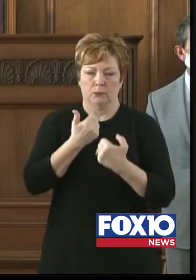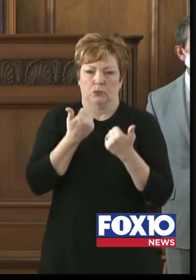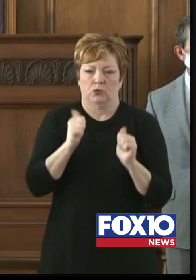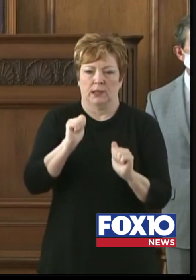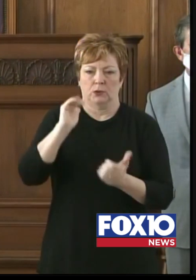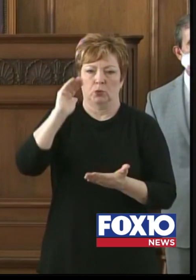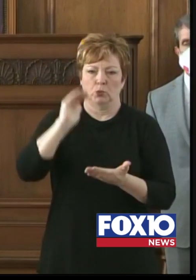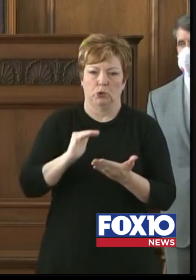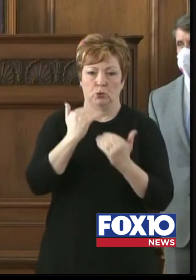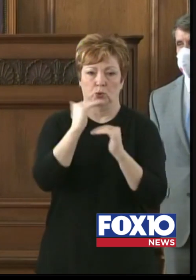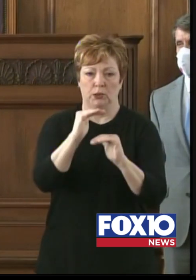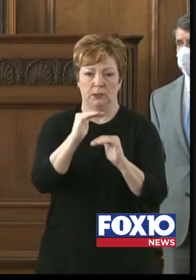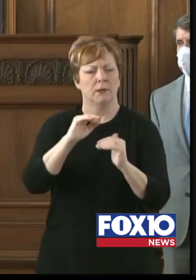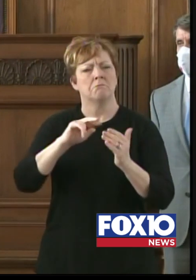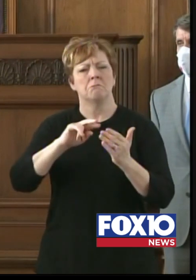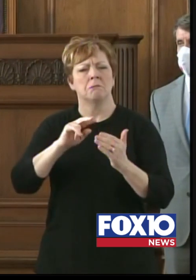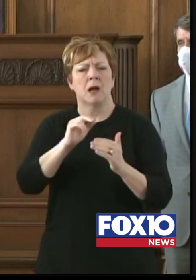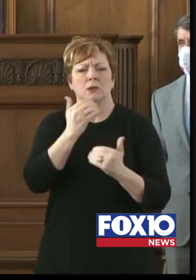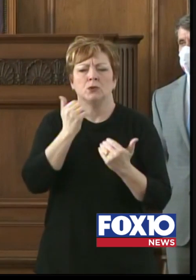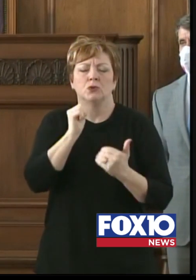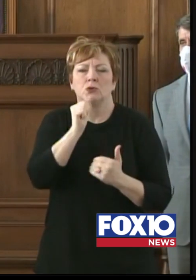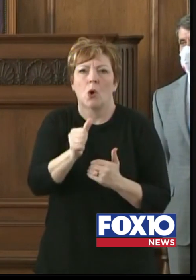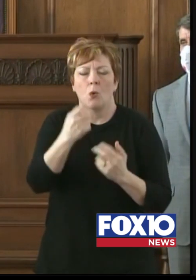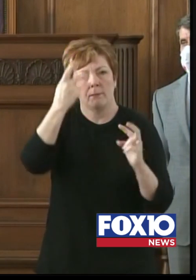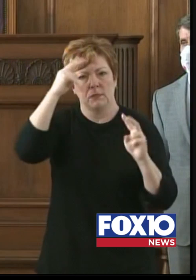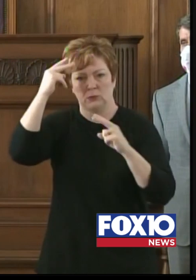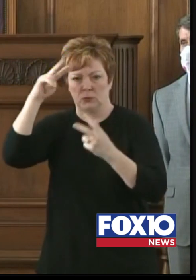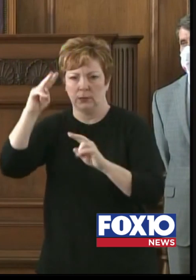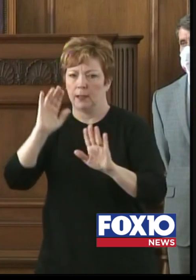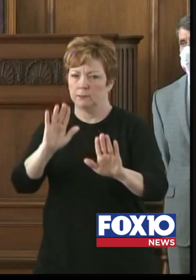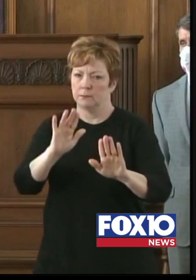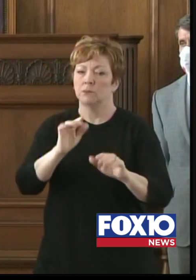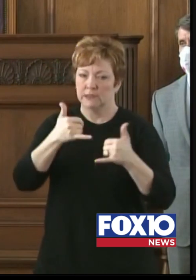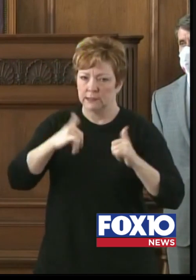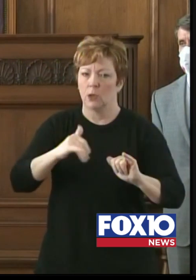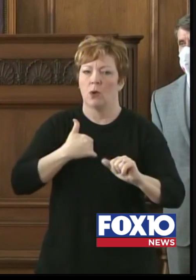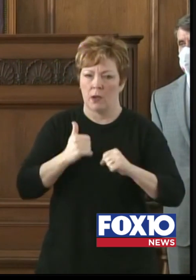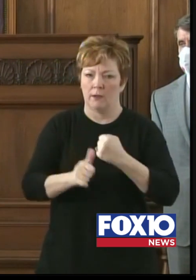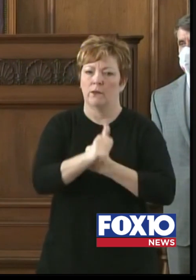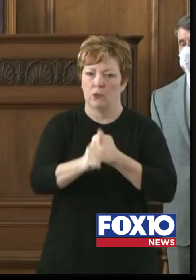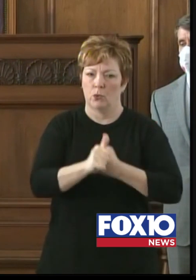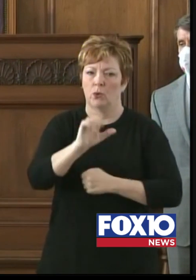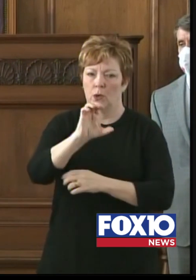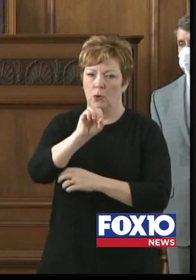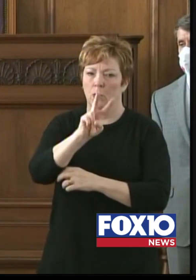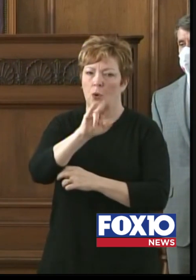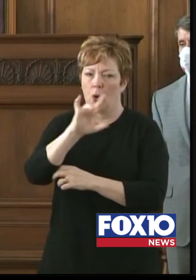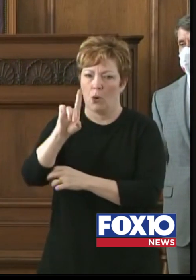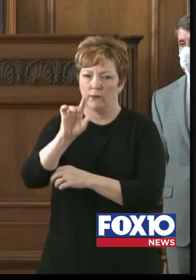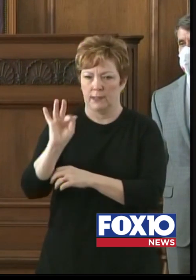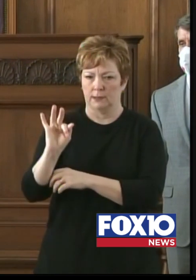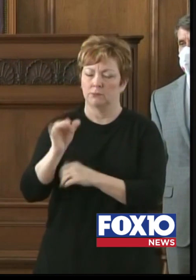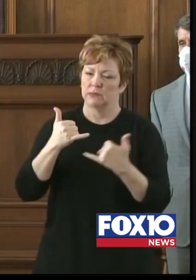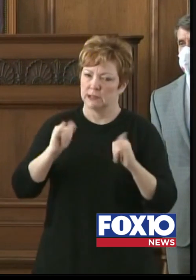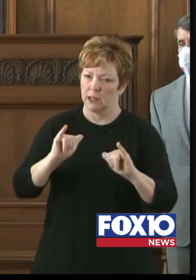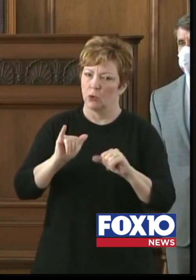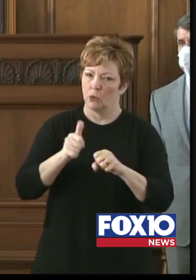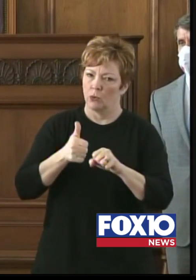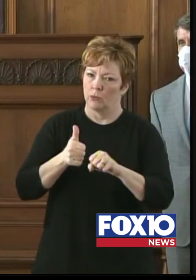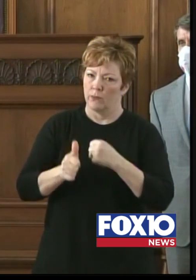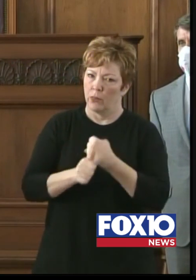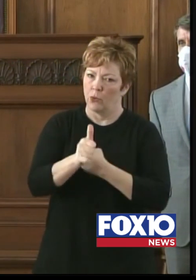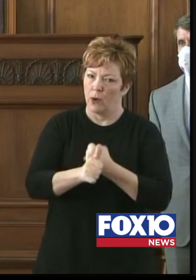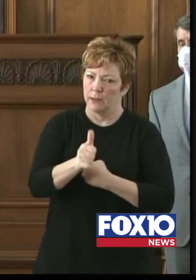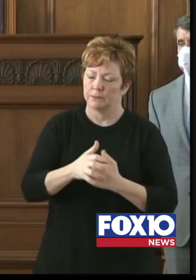that this must be a sign that there is no longer a threat of COVID-19. Folks, we must continue